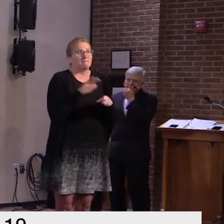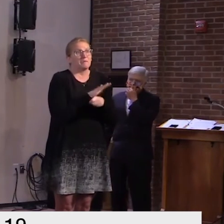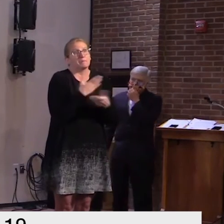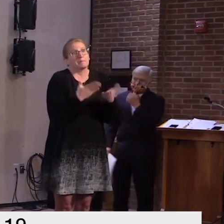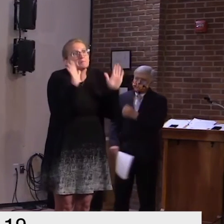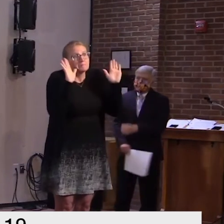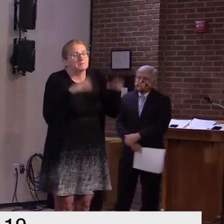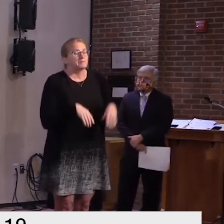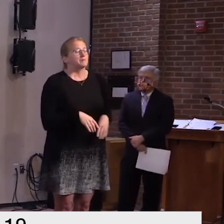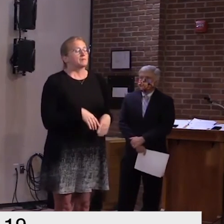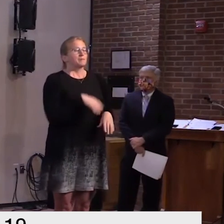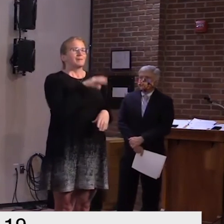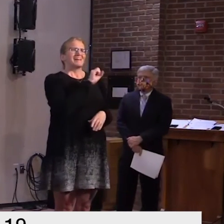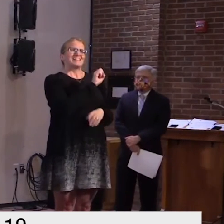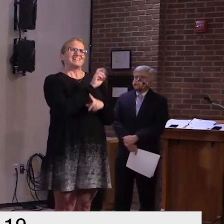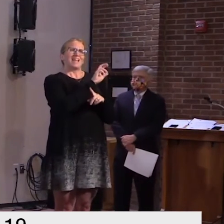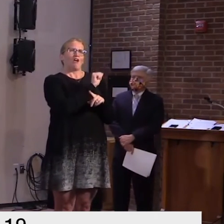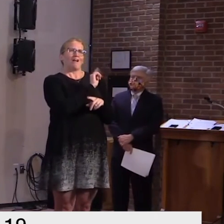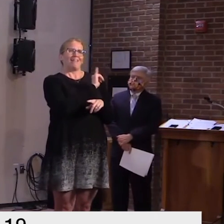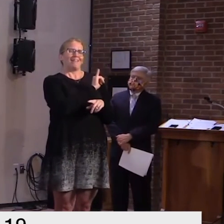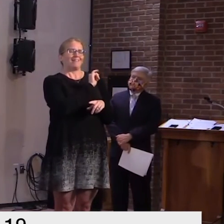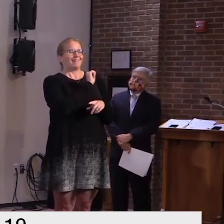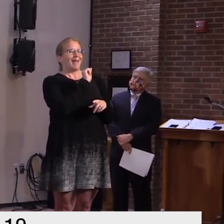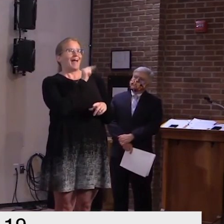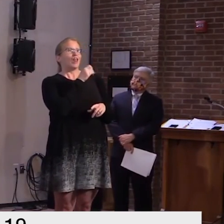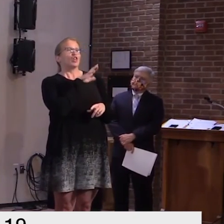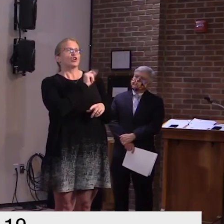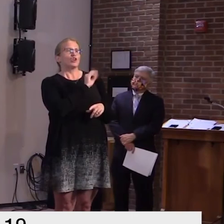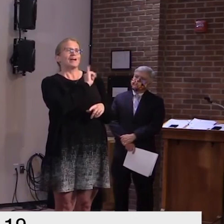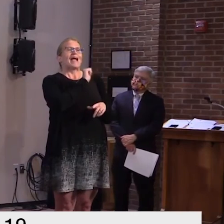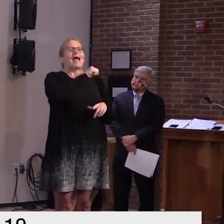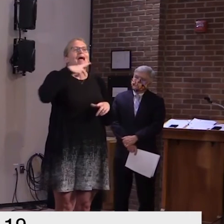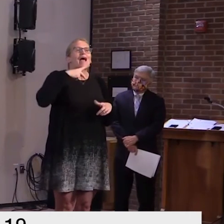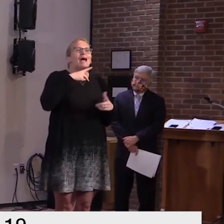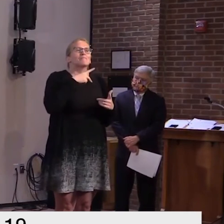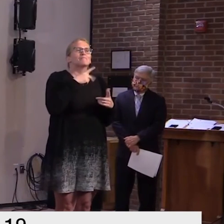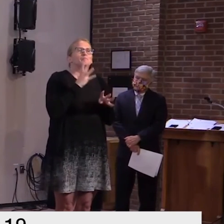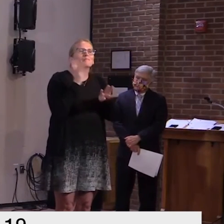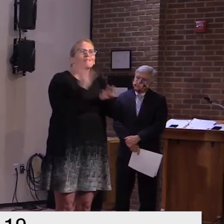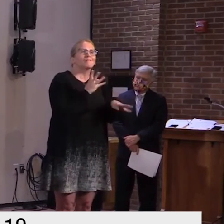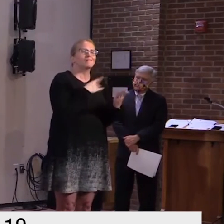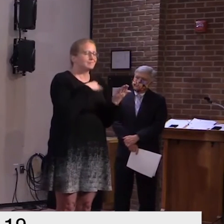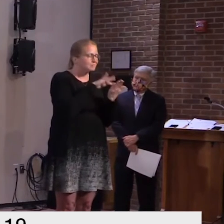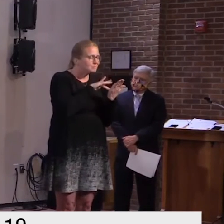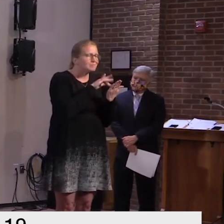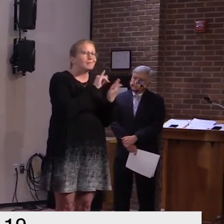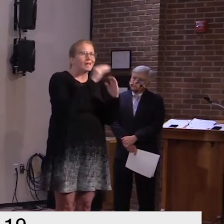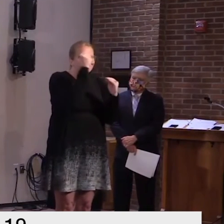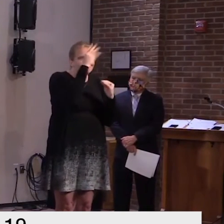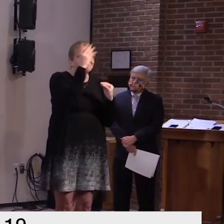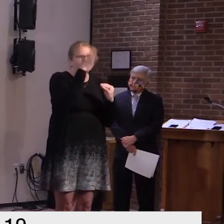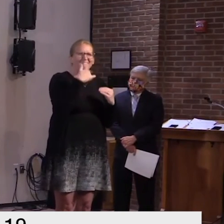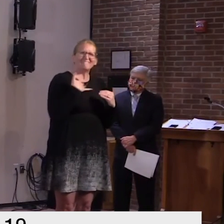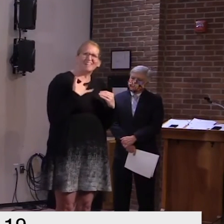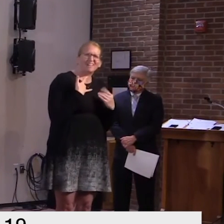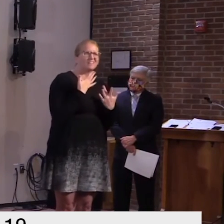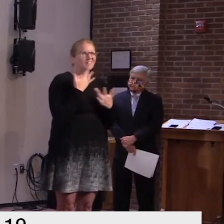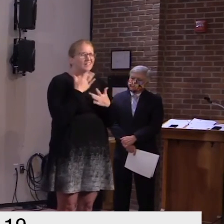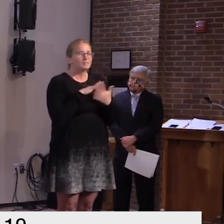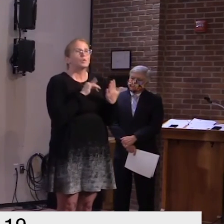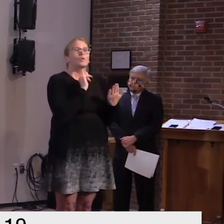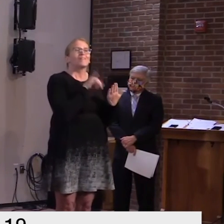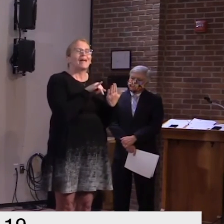began as really our attempt to make sure that someone who was identified through contact